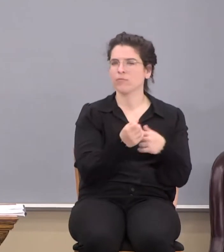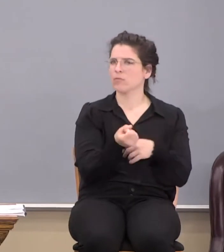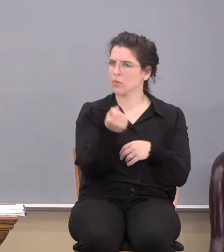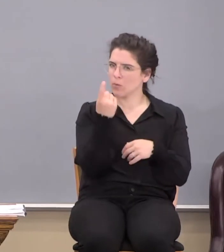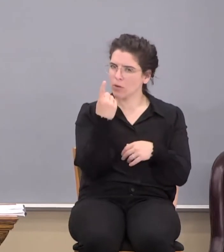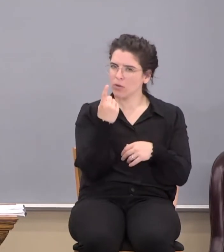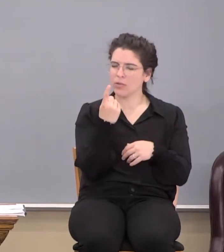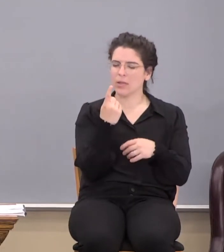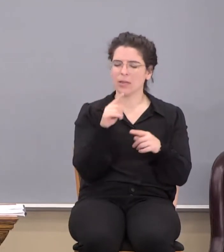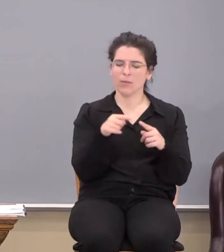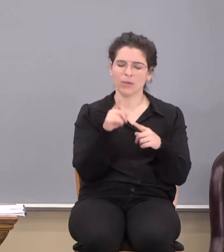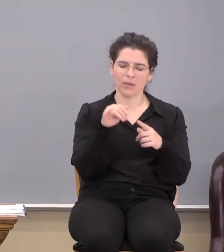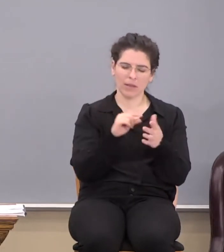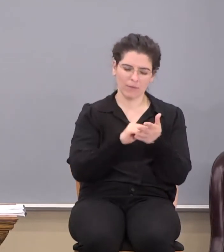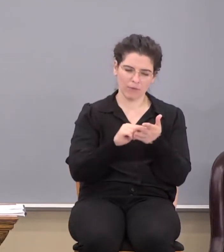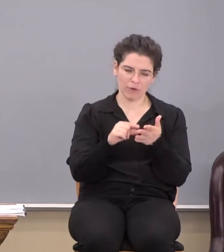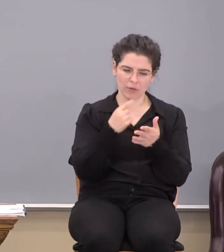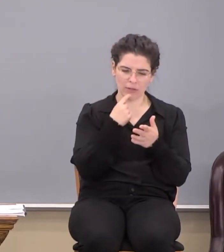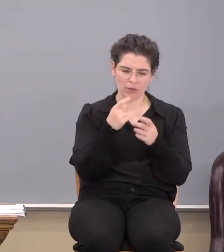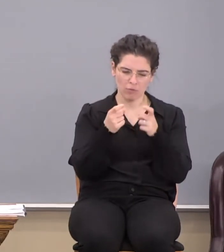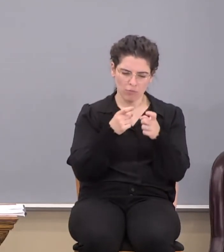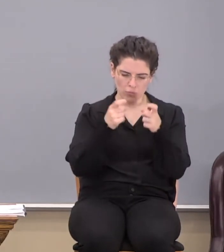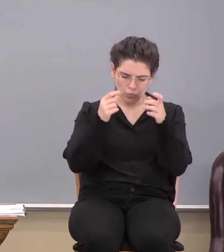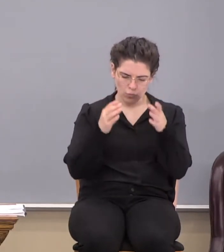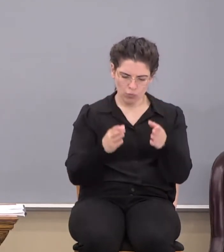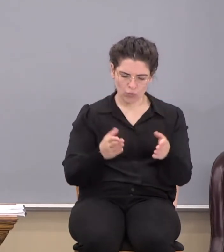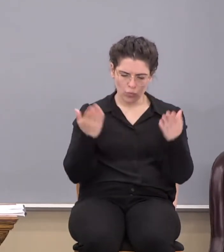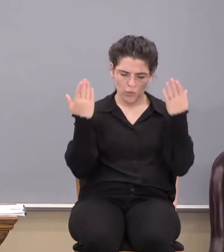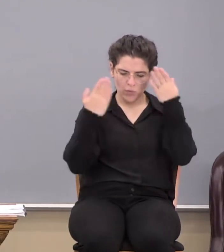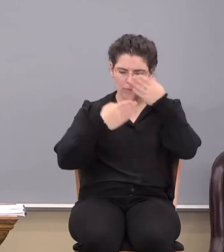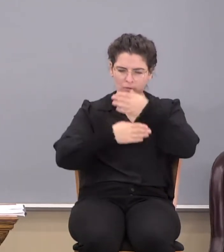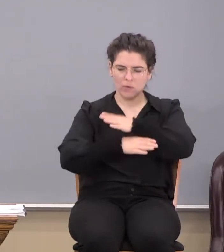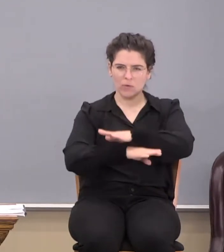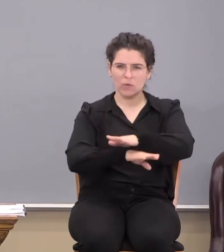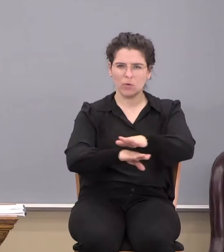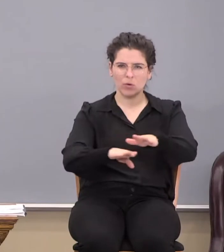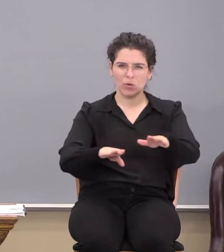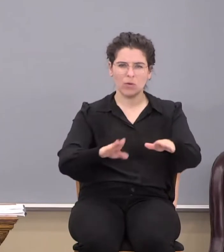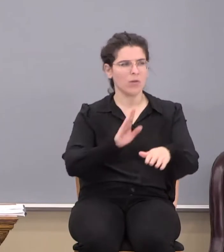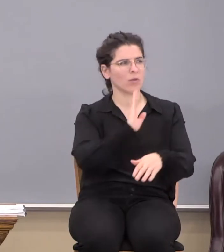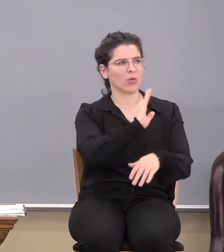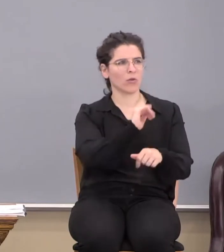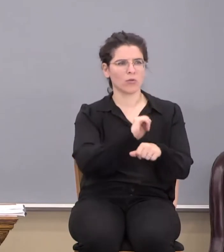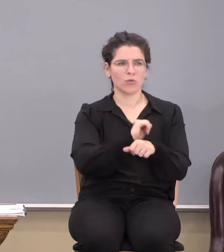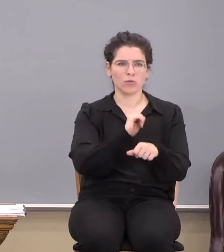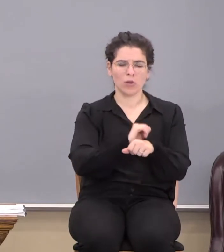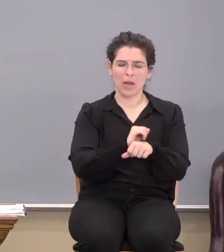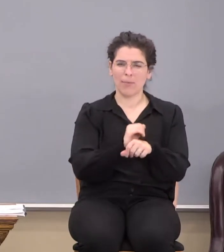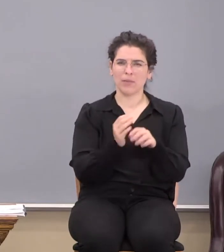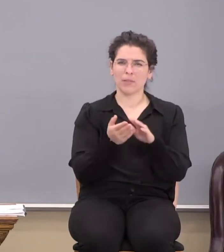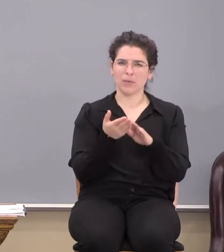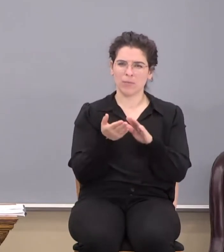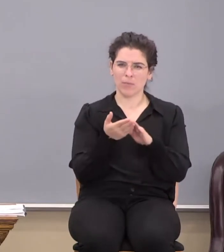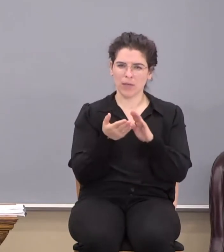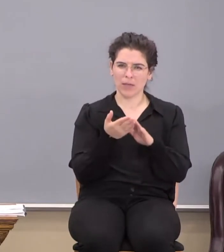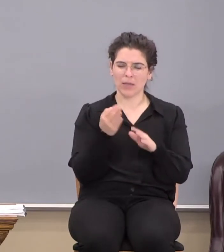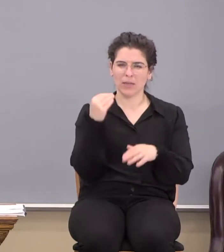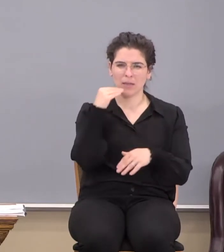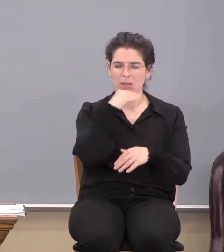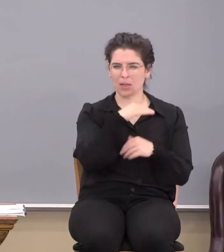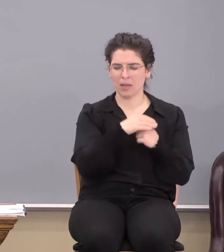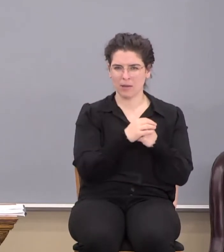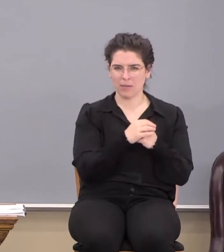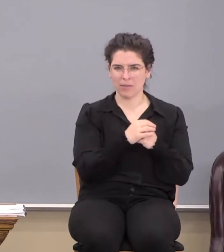understand that when that verse says the rulers of the darkness, their job is to maintain the lie.